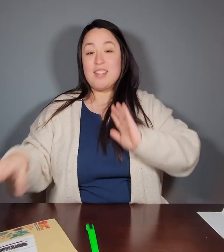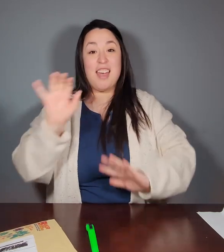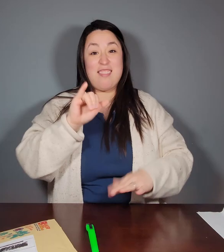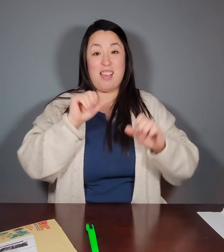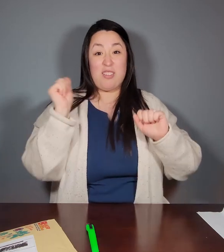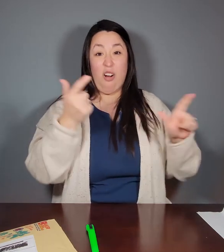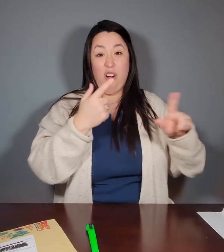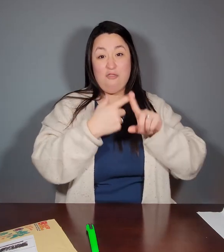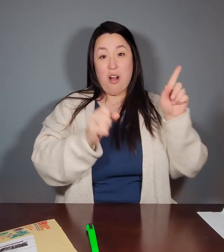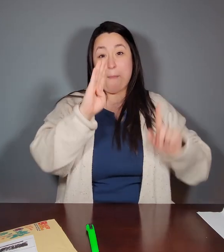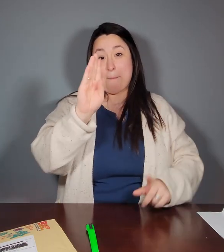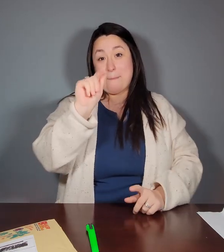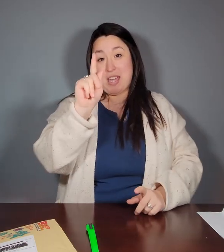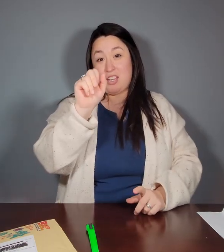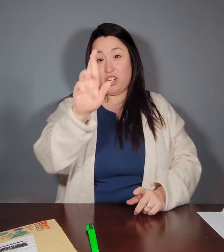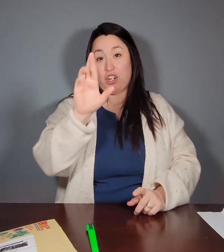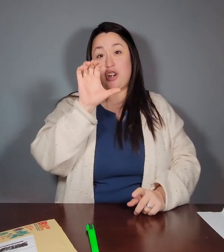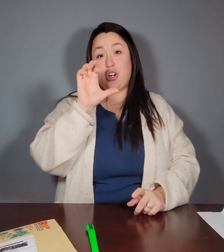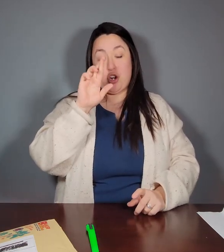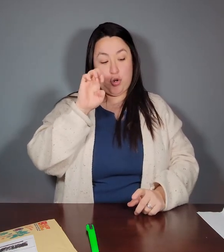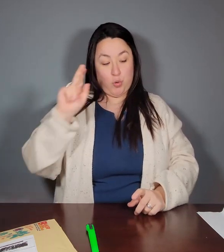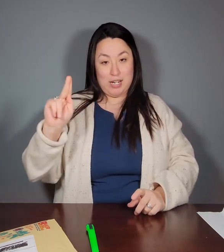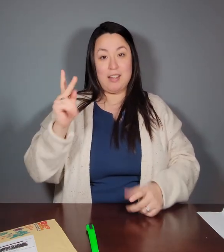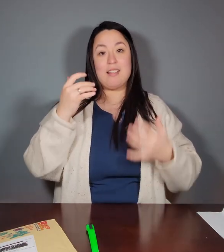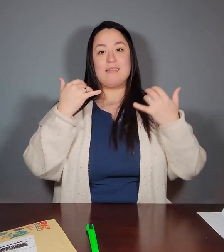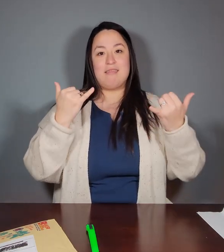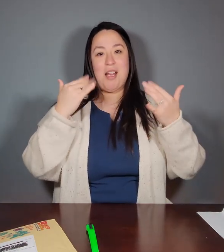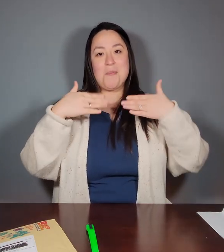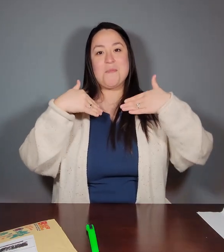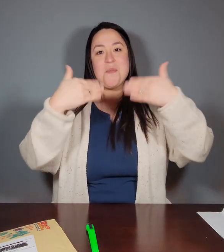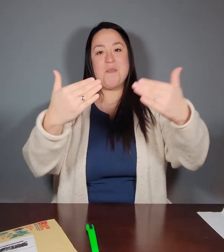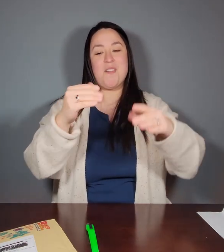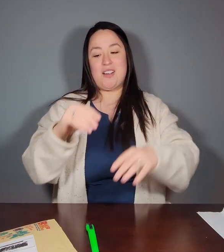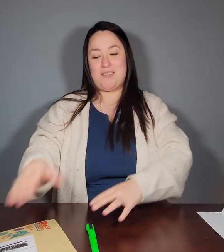And that's really all from Baker Creek. So now we'll move on.